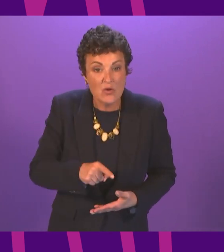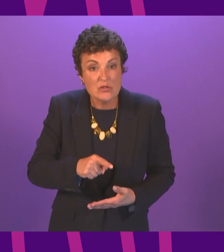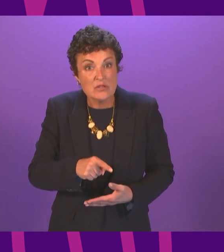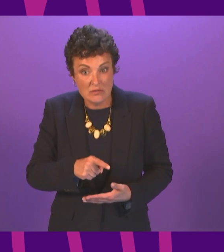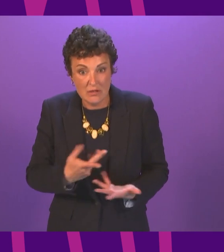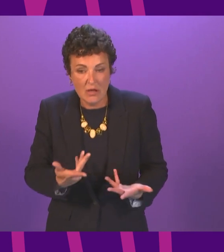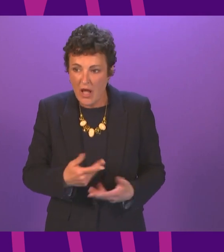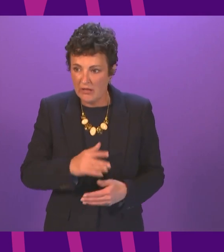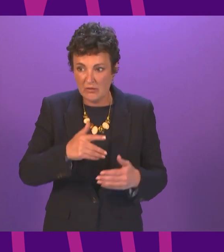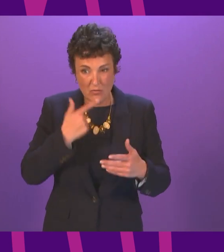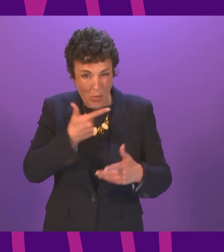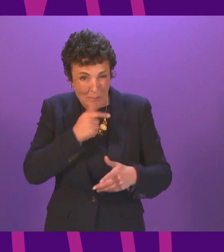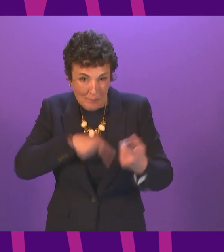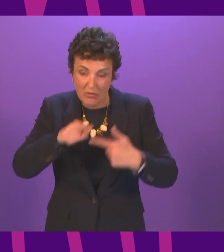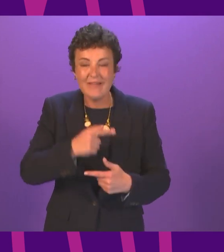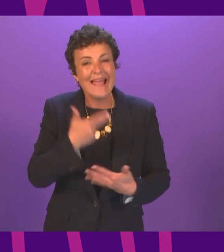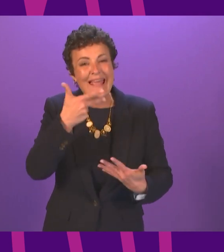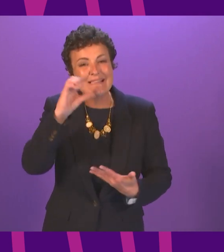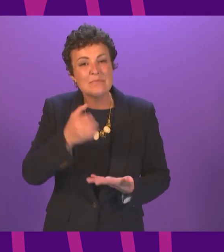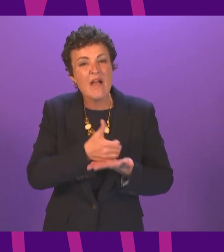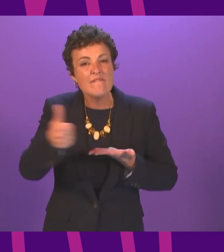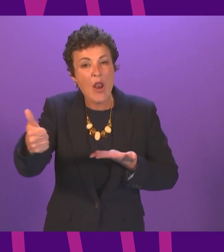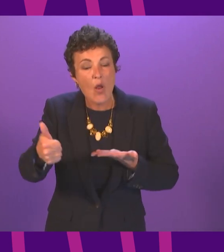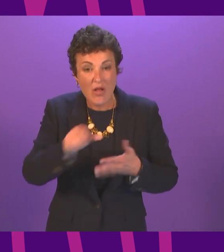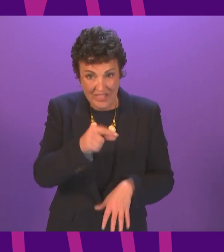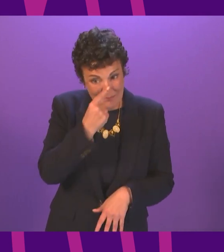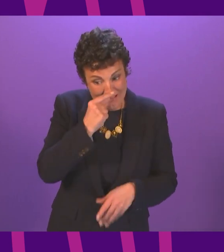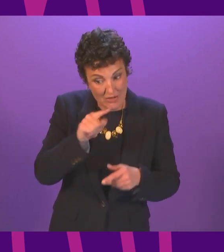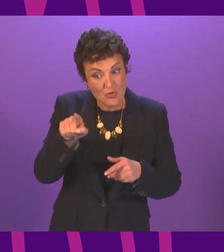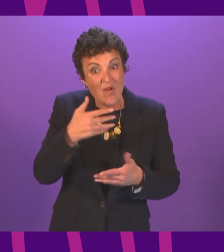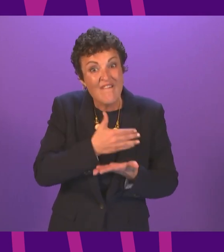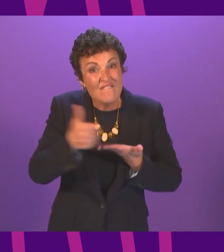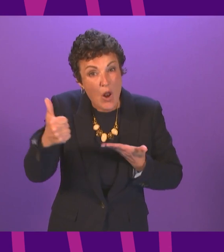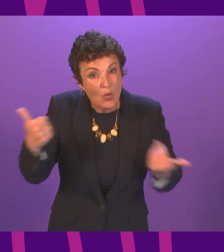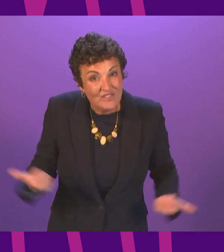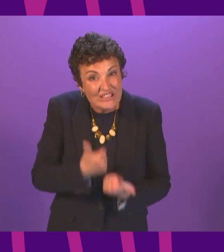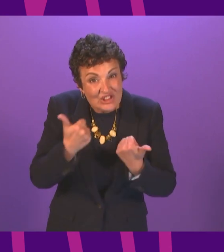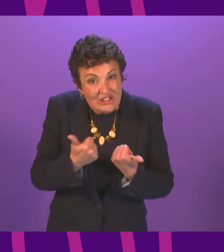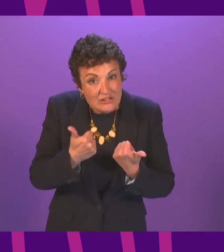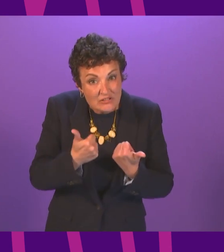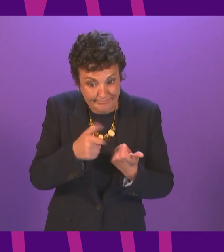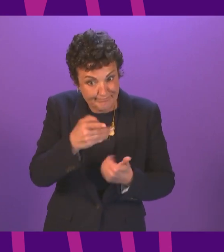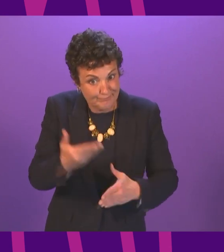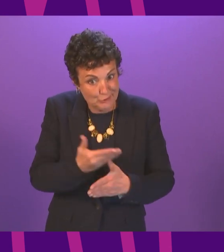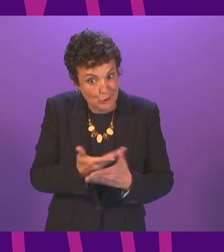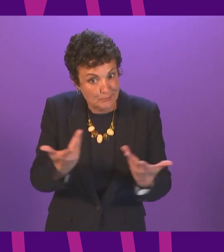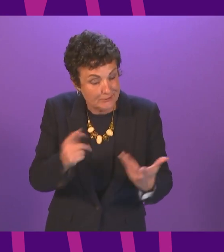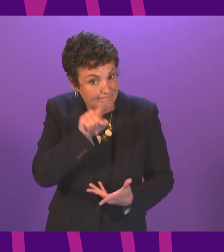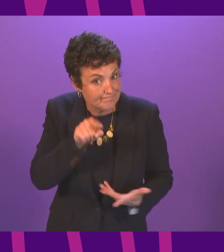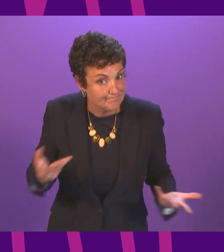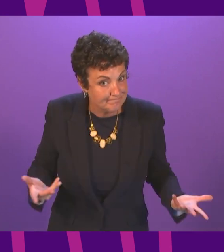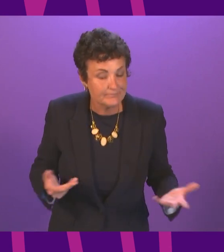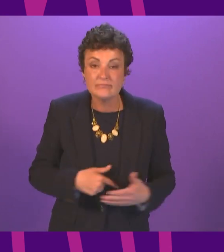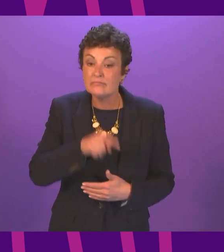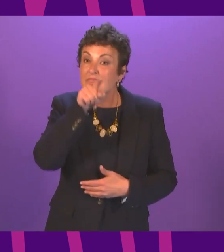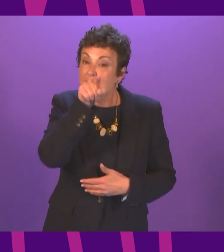people on furlough there is a potential for more job losses as this unwinds the scale of the challenge is huge